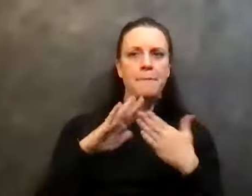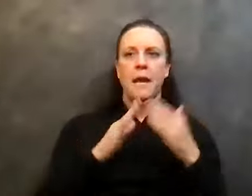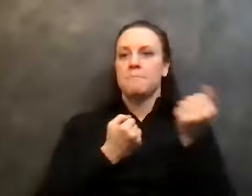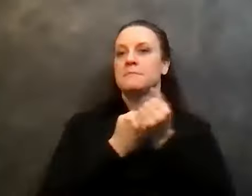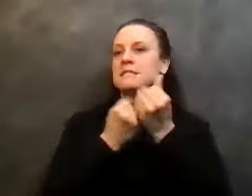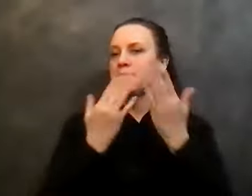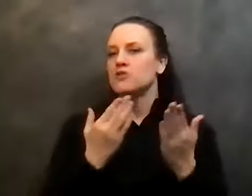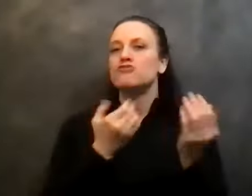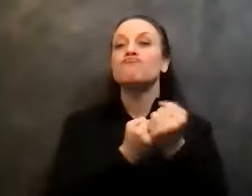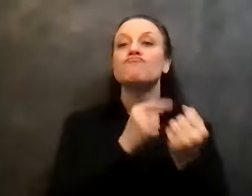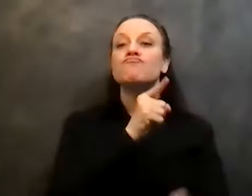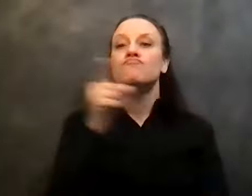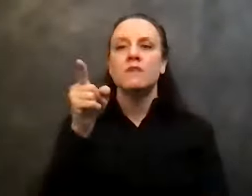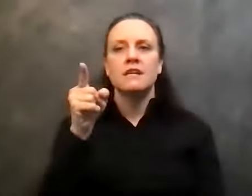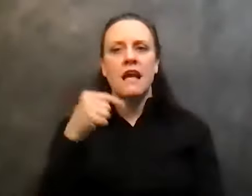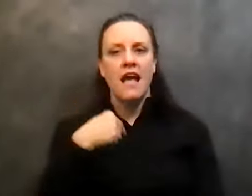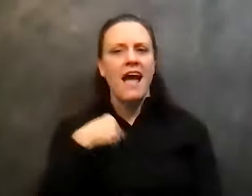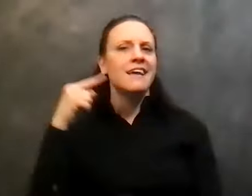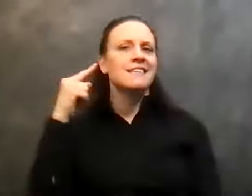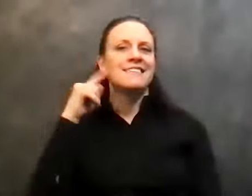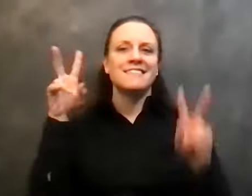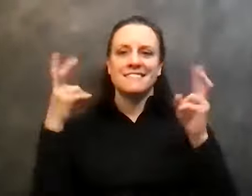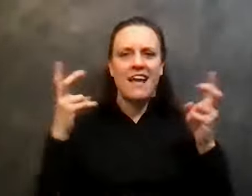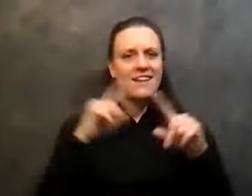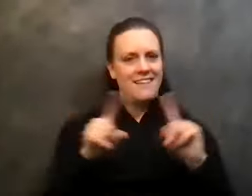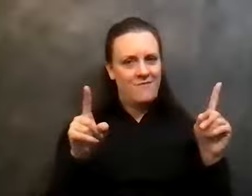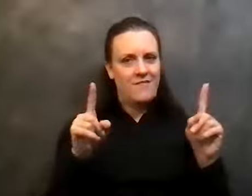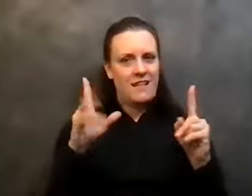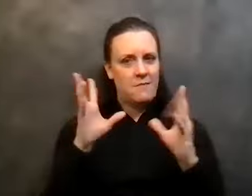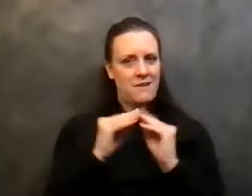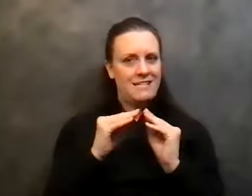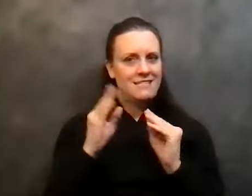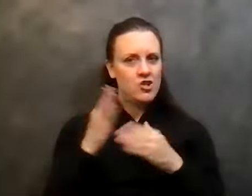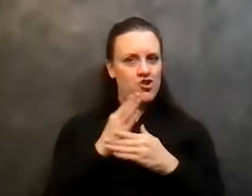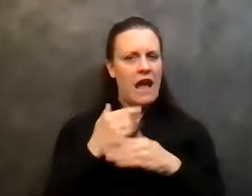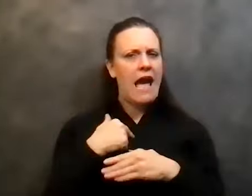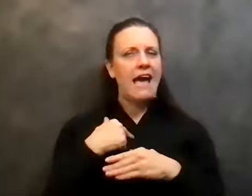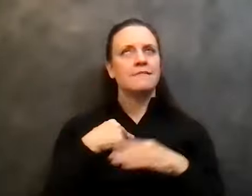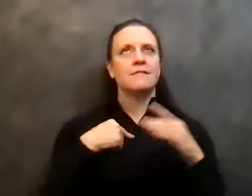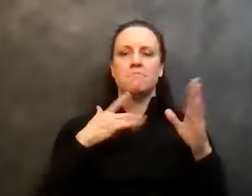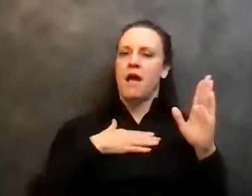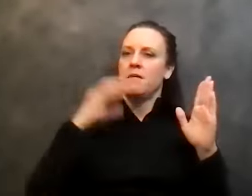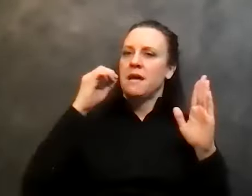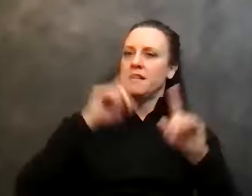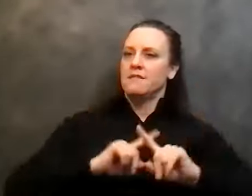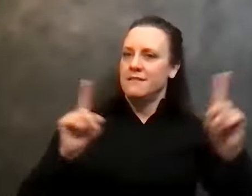because I started to sound different in, in the meetings where you share, I started to sound different and you know, people,